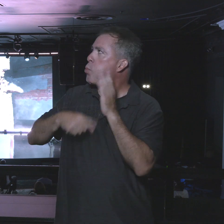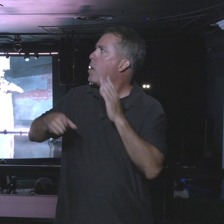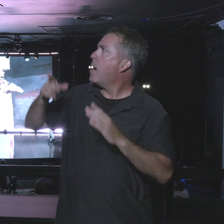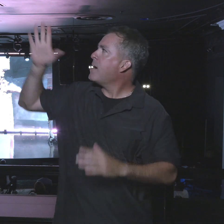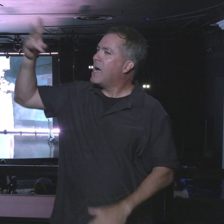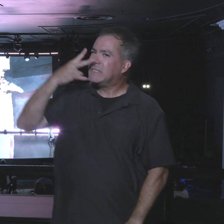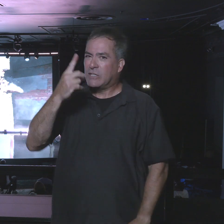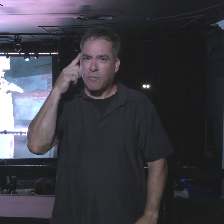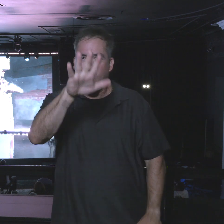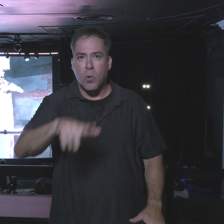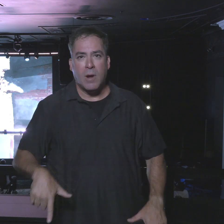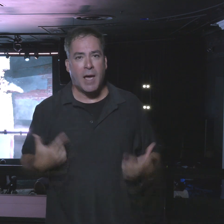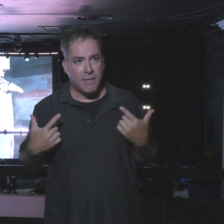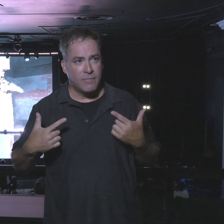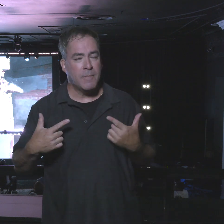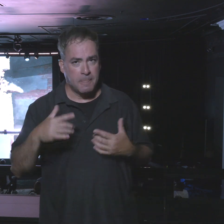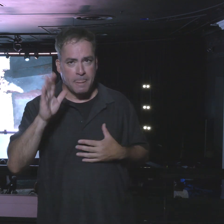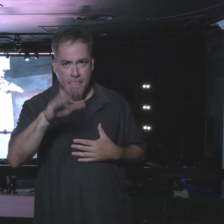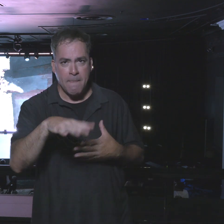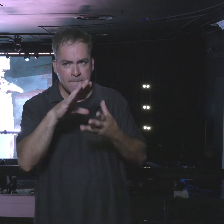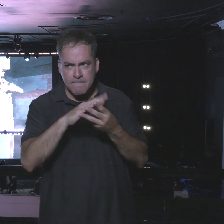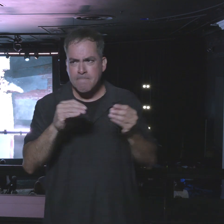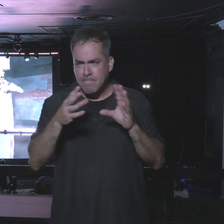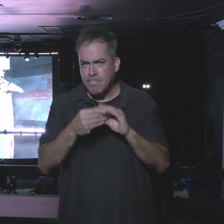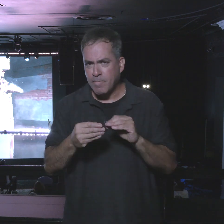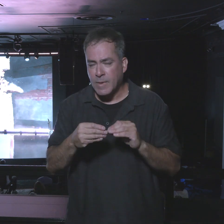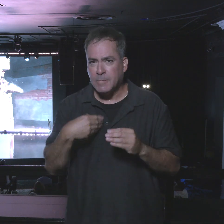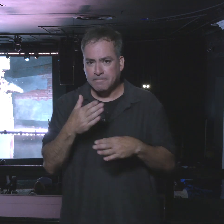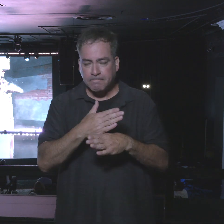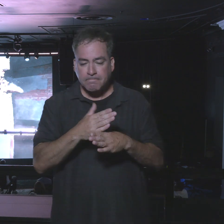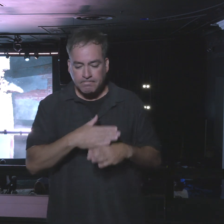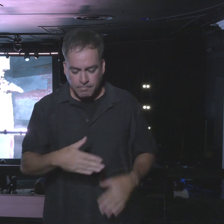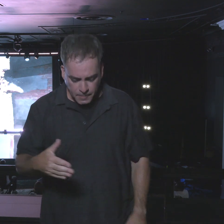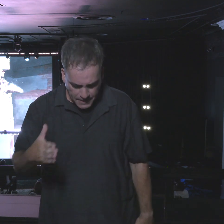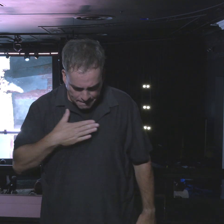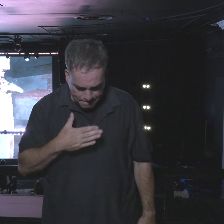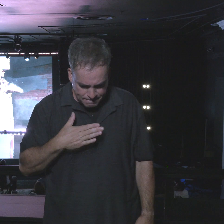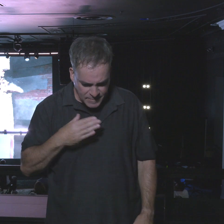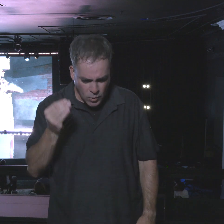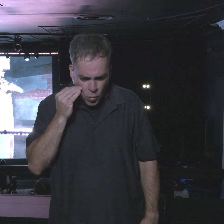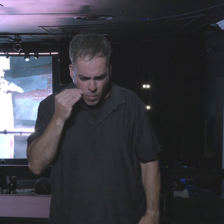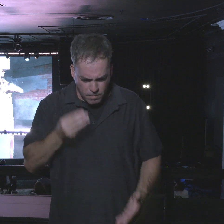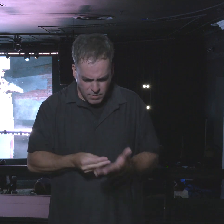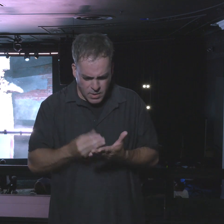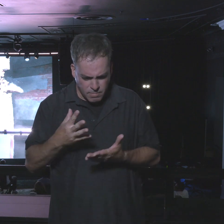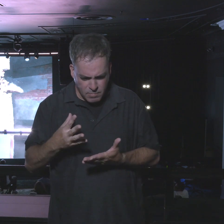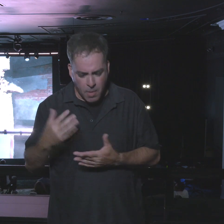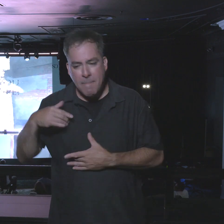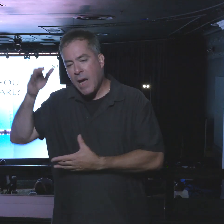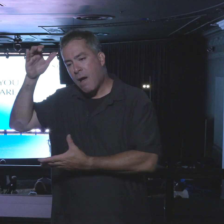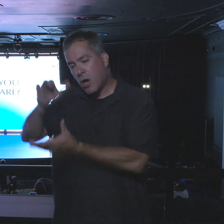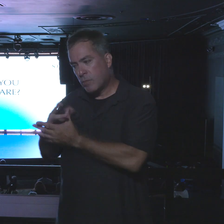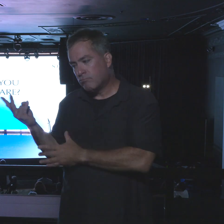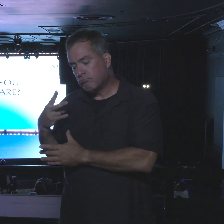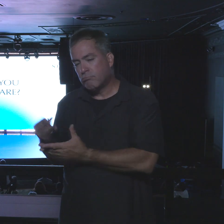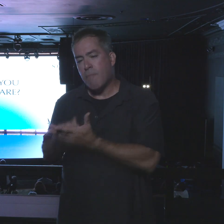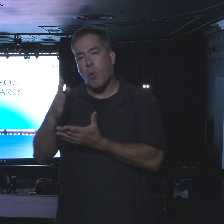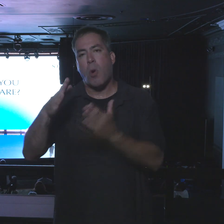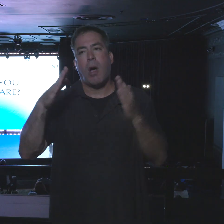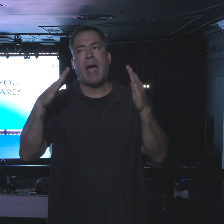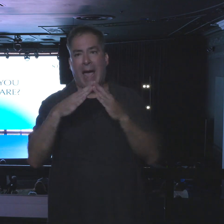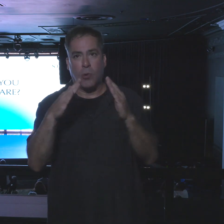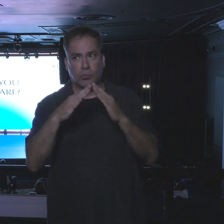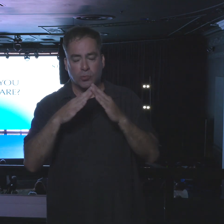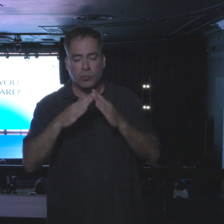I want to tell you a story. I bought my house in, we bought our house in 1977,